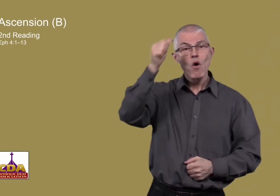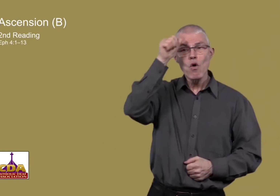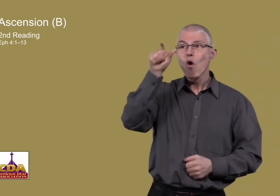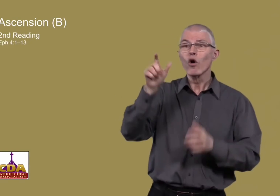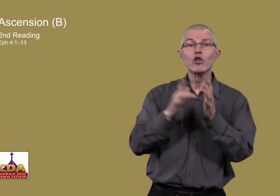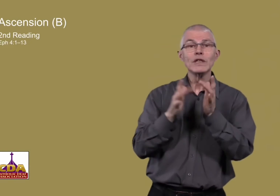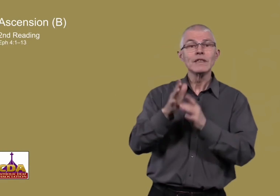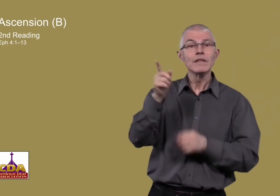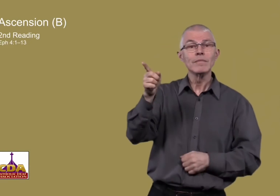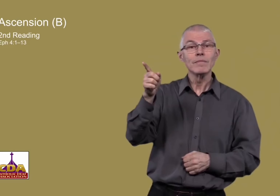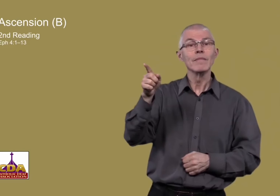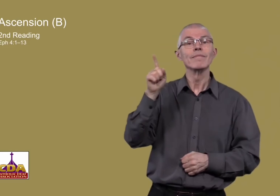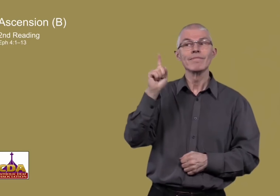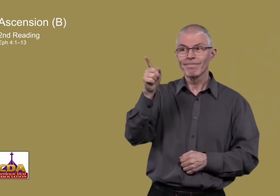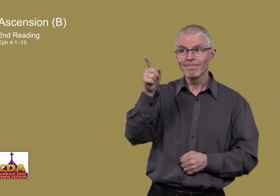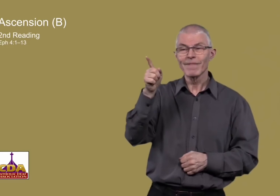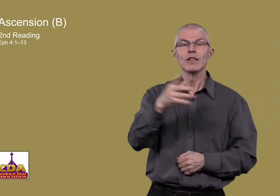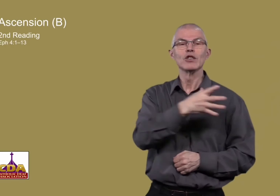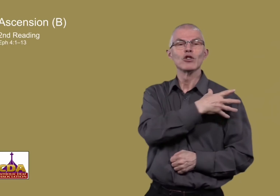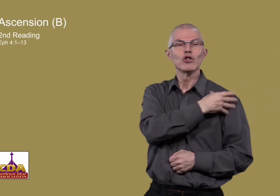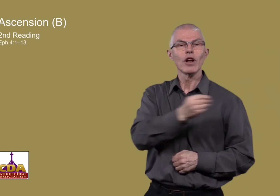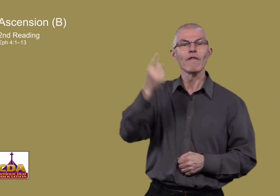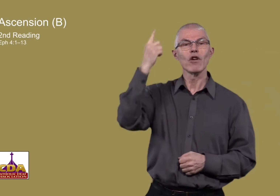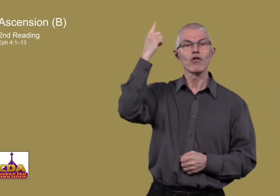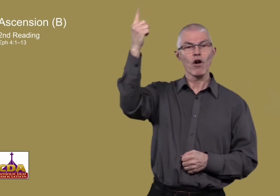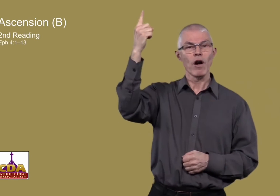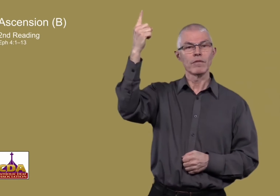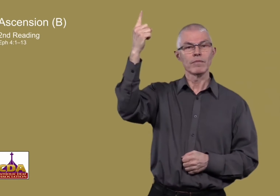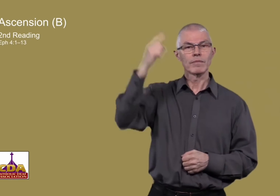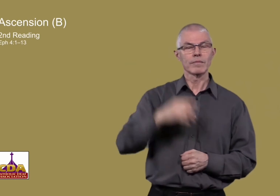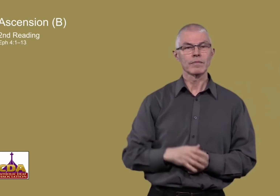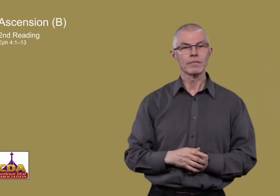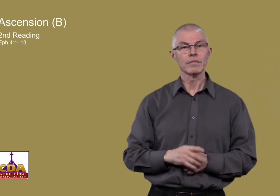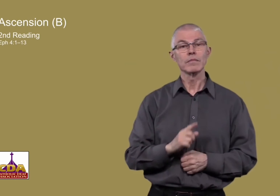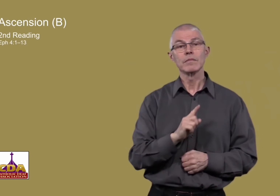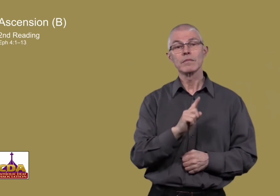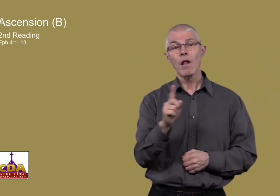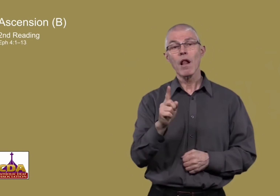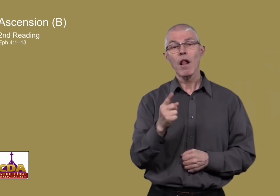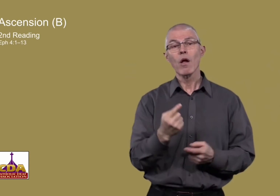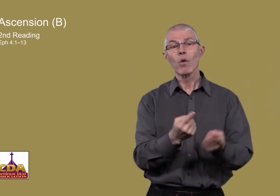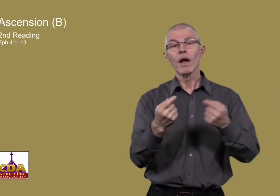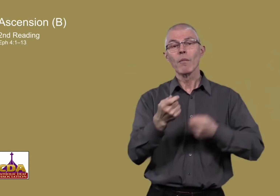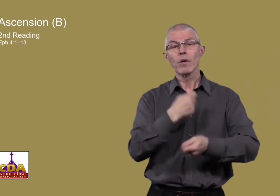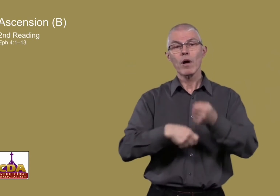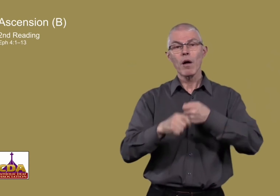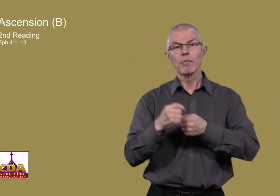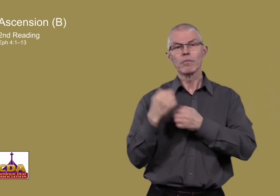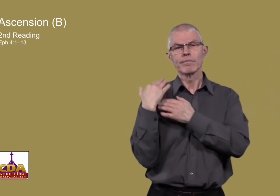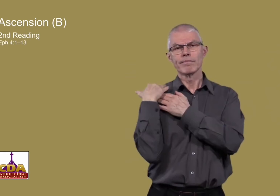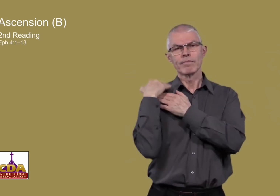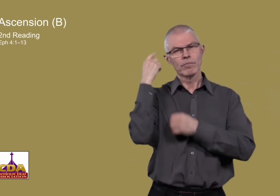And know Jesus as the Son of God. Until we become